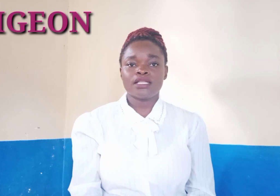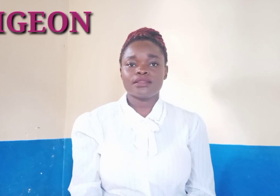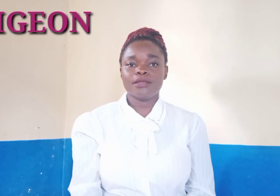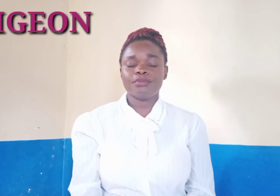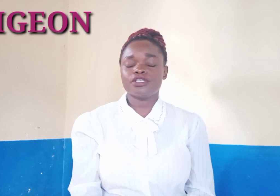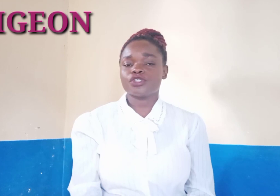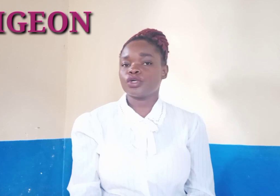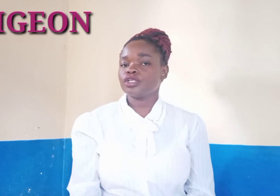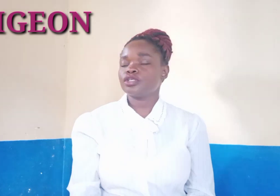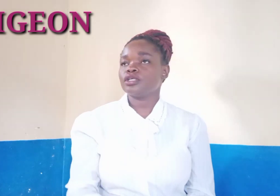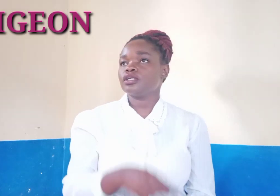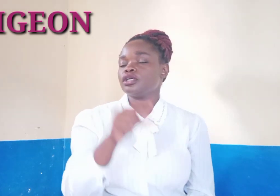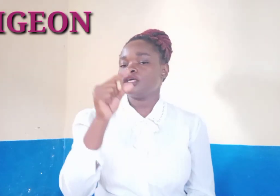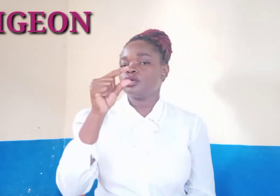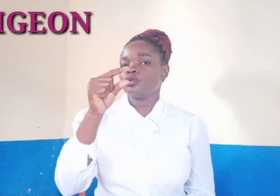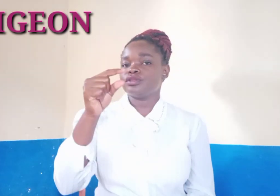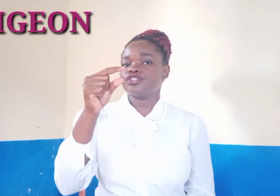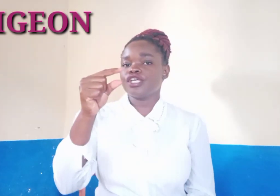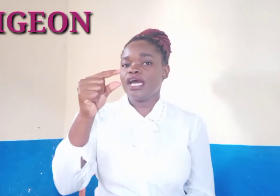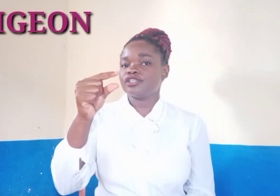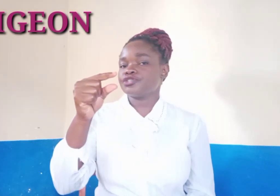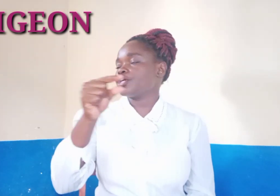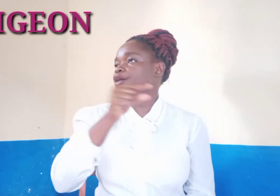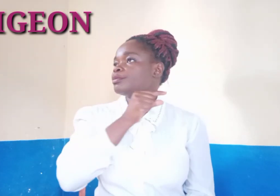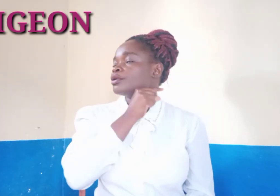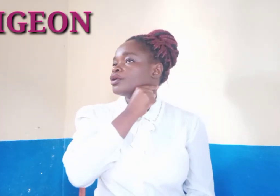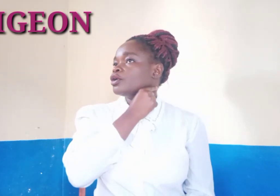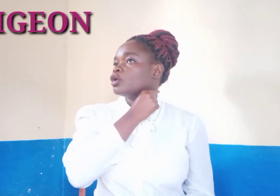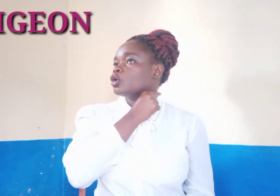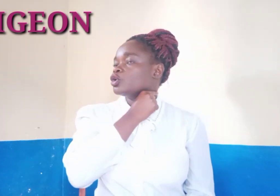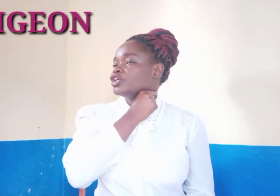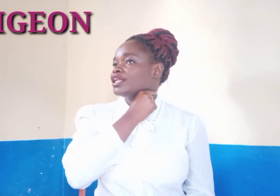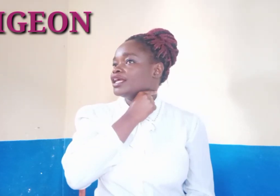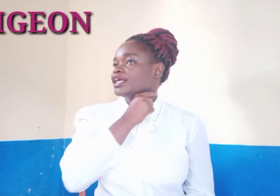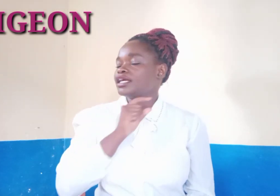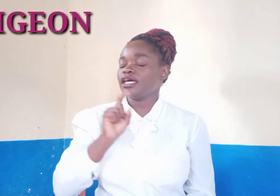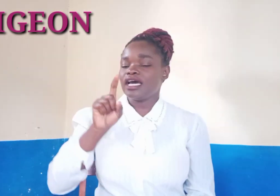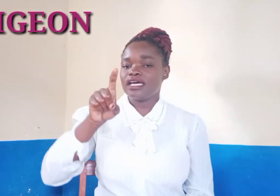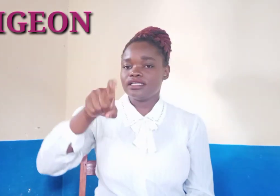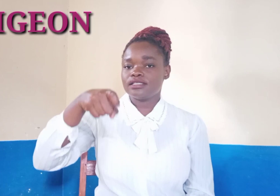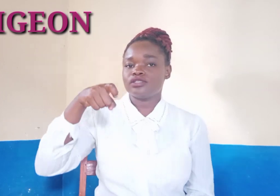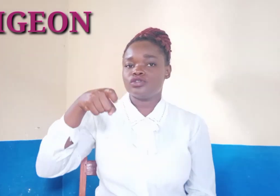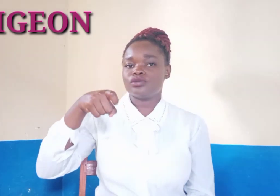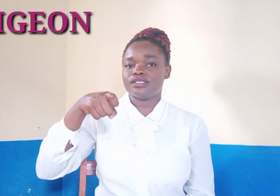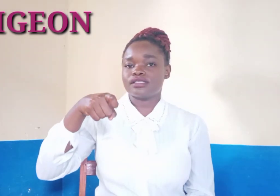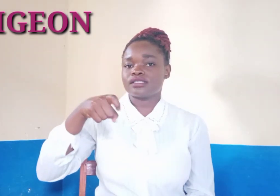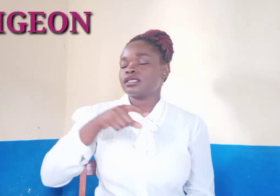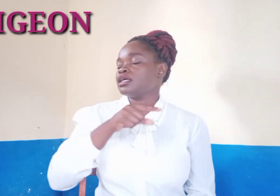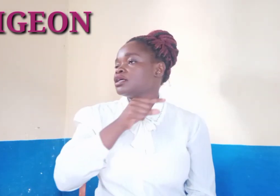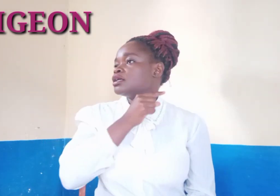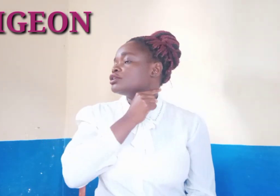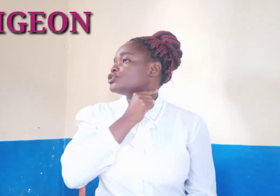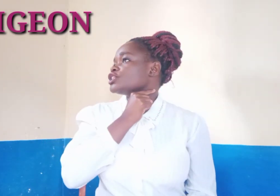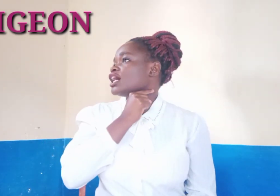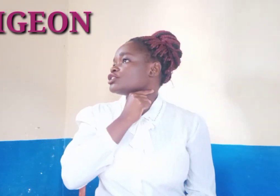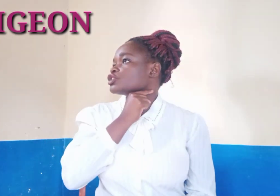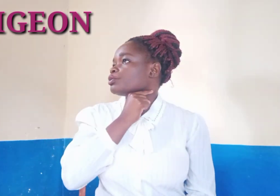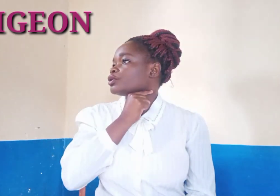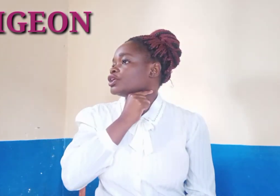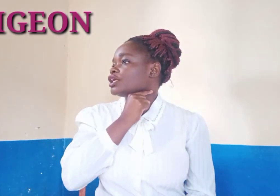then pigeon with g hand shape on your neck and do this g hand shape on your